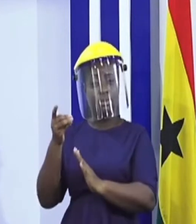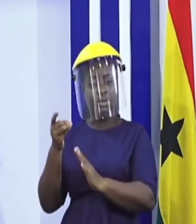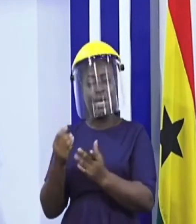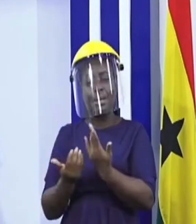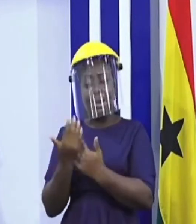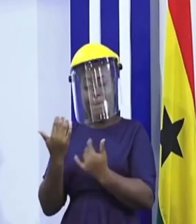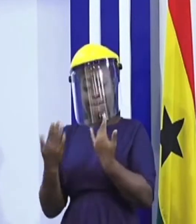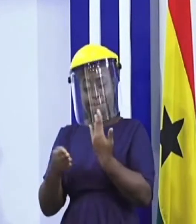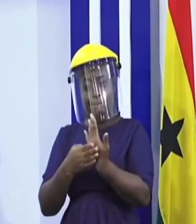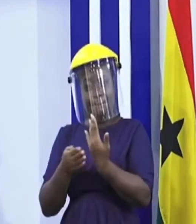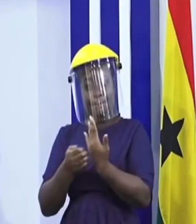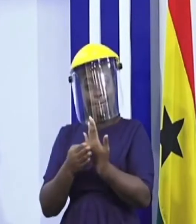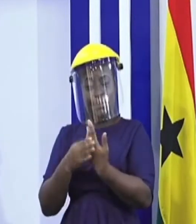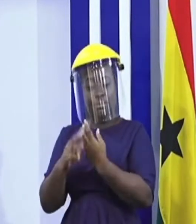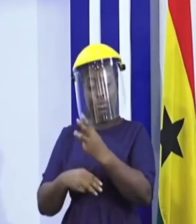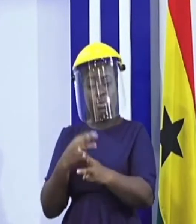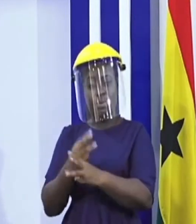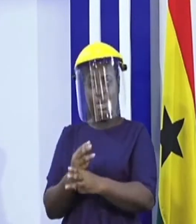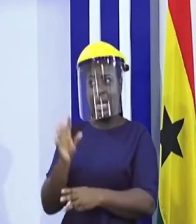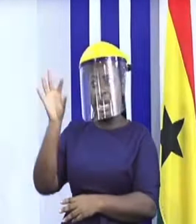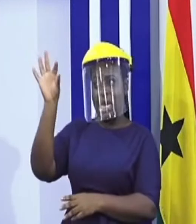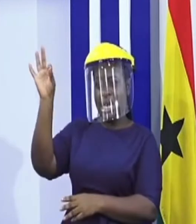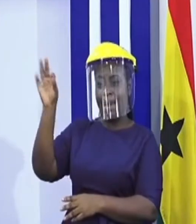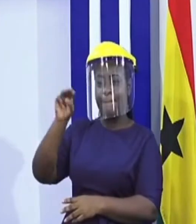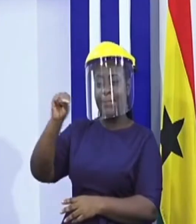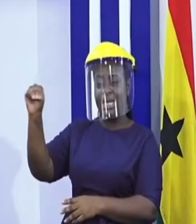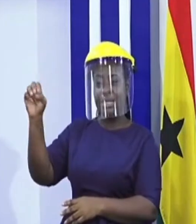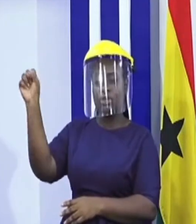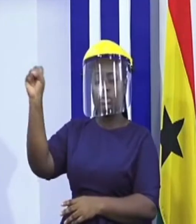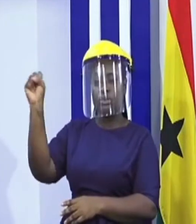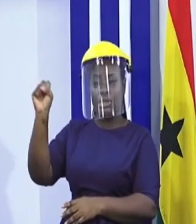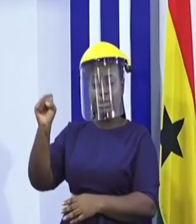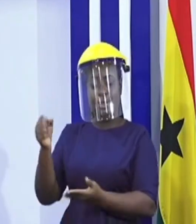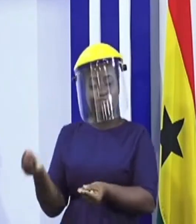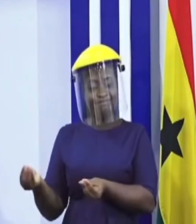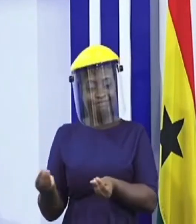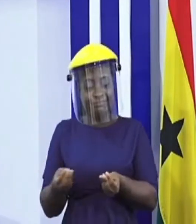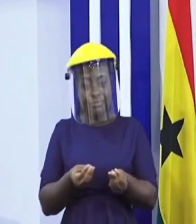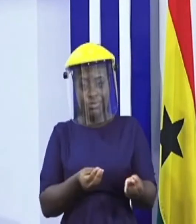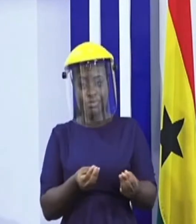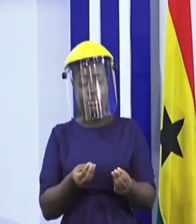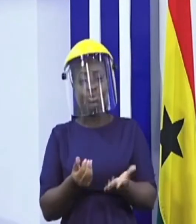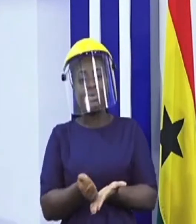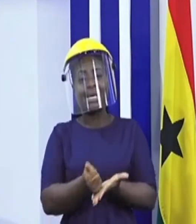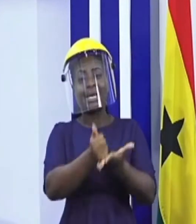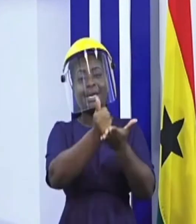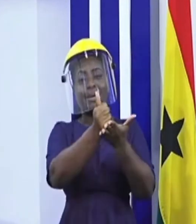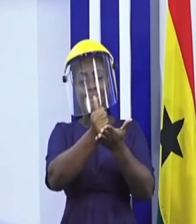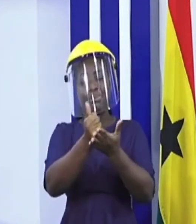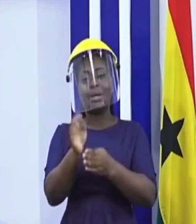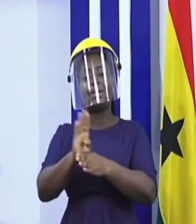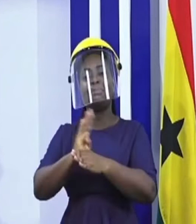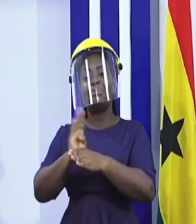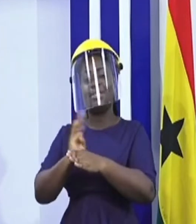funded project, an amount of $9 million dollars has been earmarked for interventions to boost the